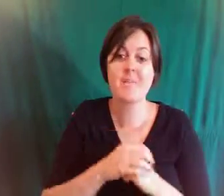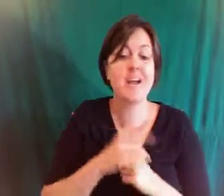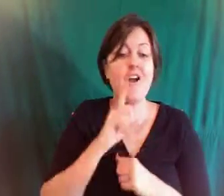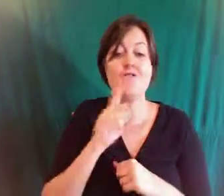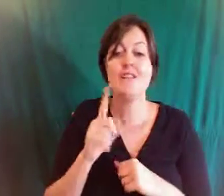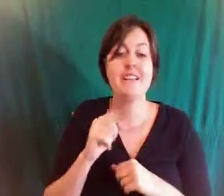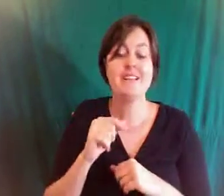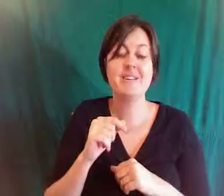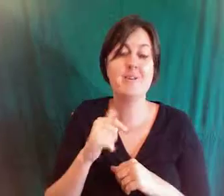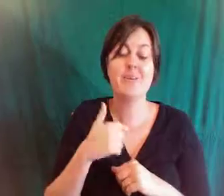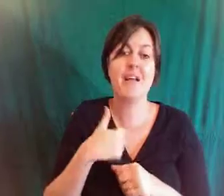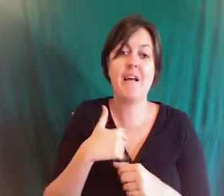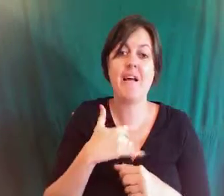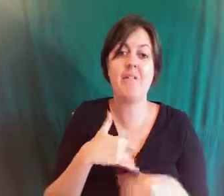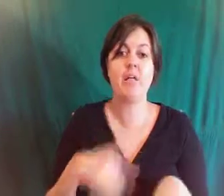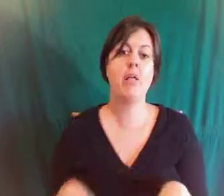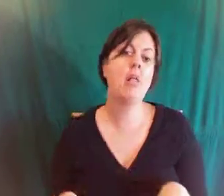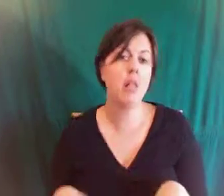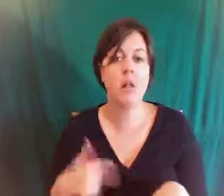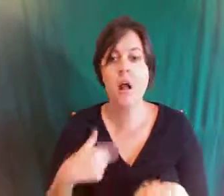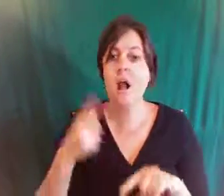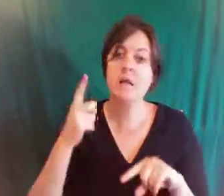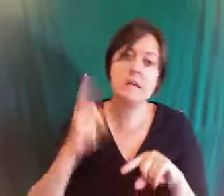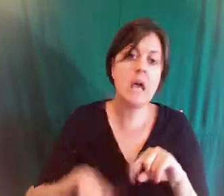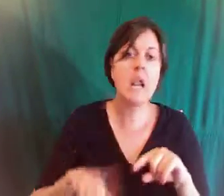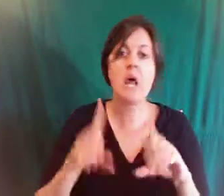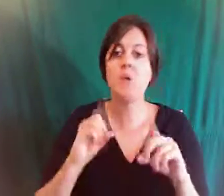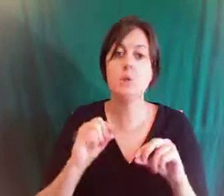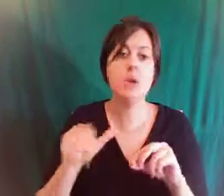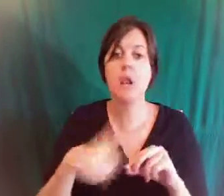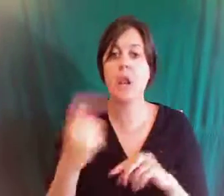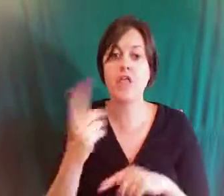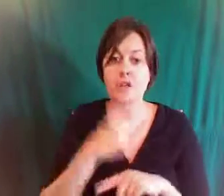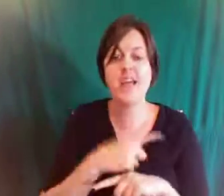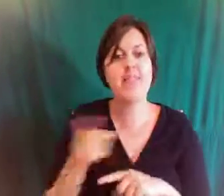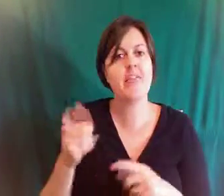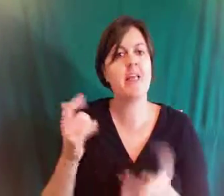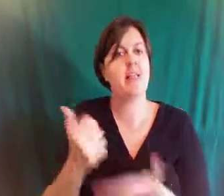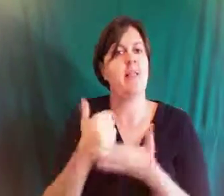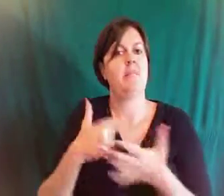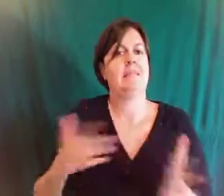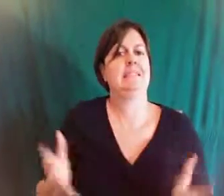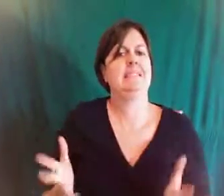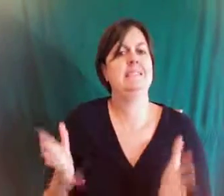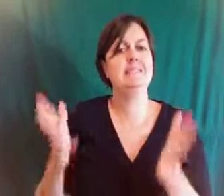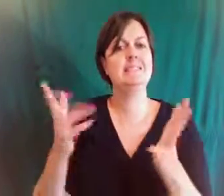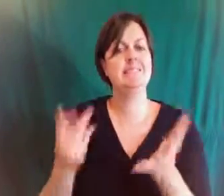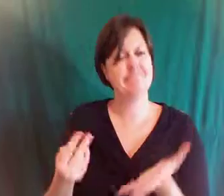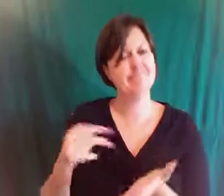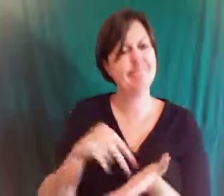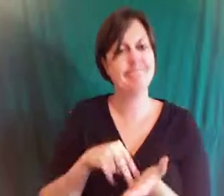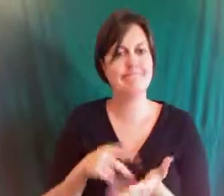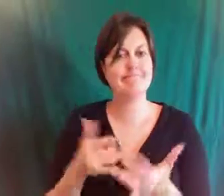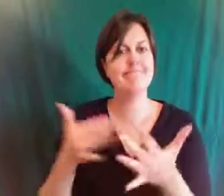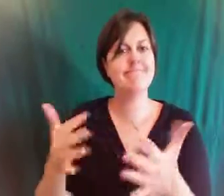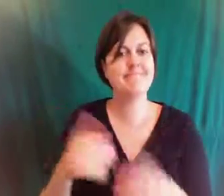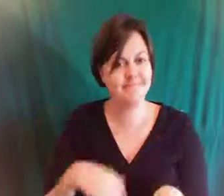can't quite do it another day well tell me a little bit about what it's like being the boss you know you were